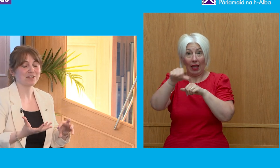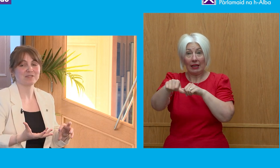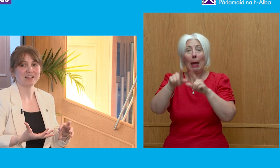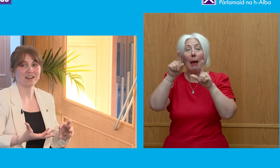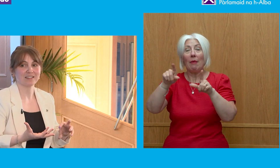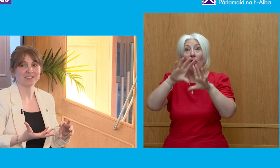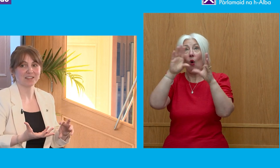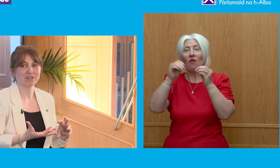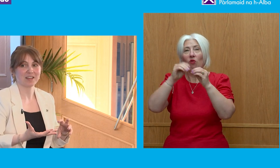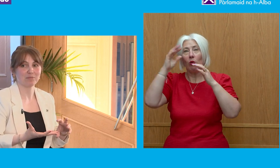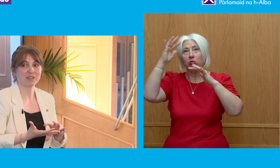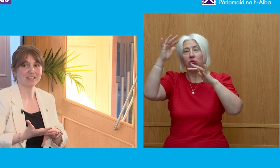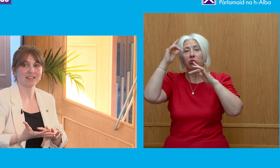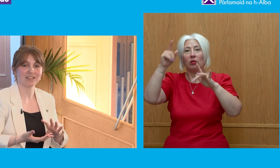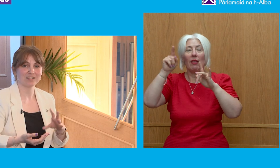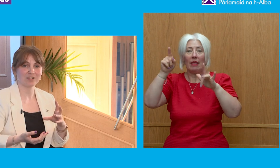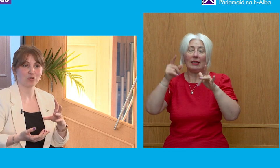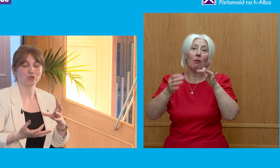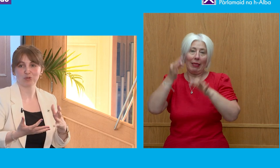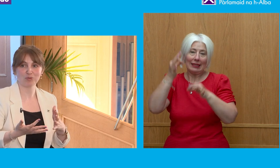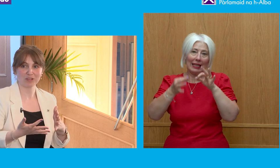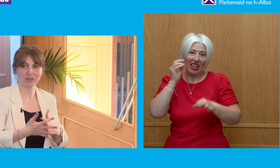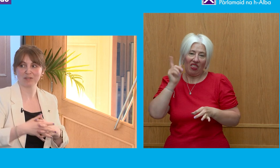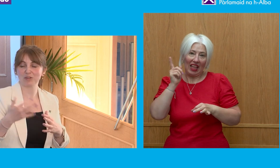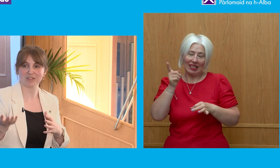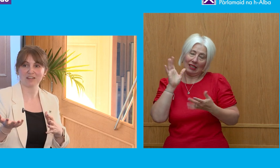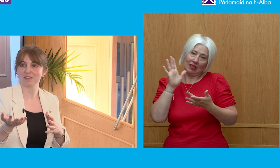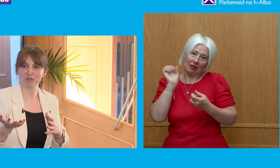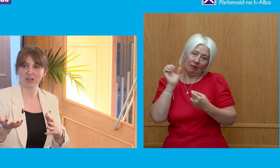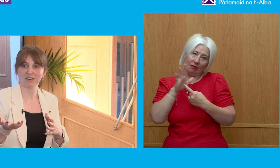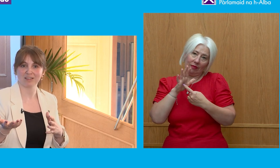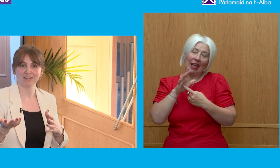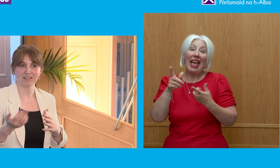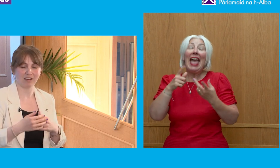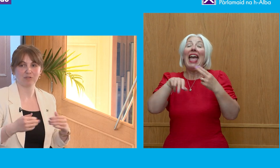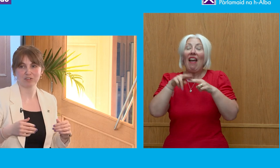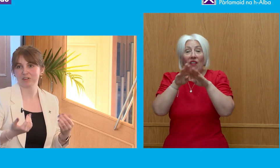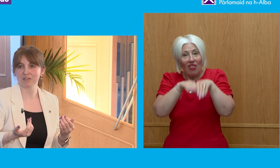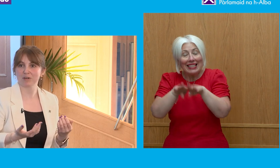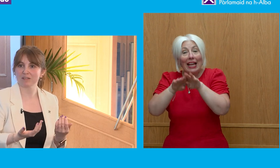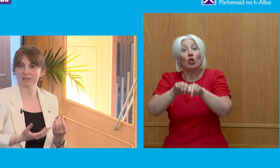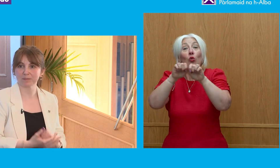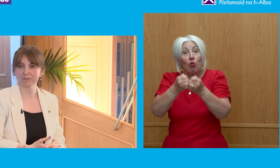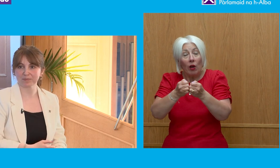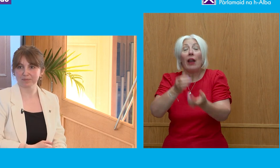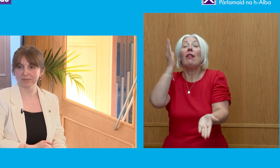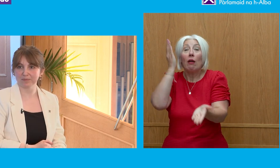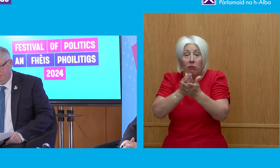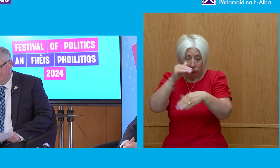kind of philosophy that I would say politically is so important. So if those standards are broken, there are official consequences.